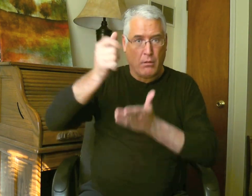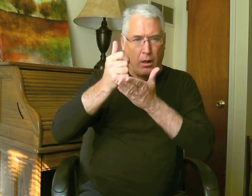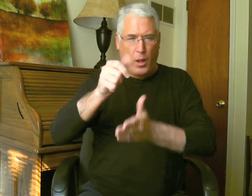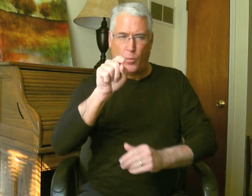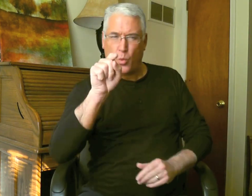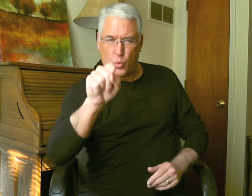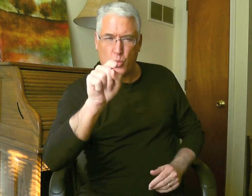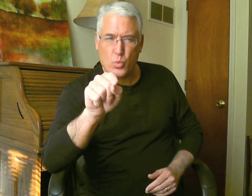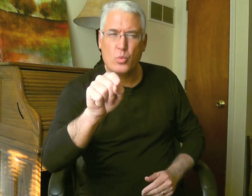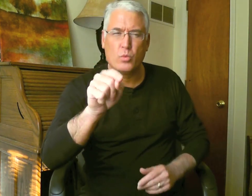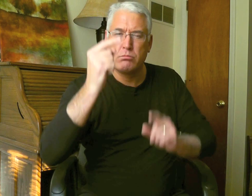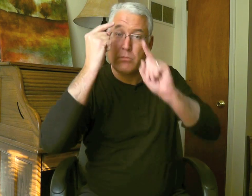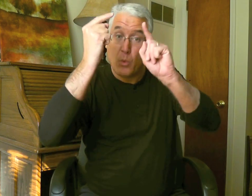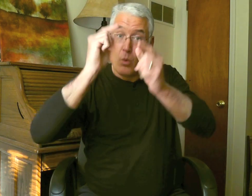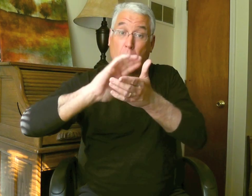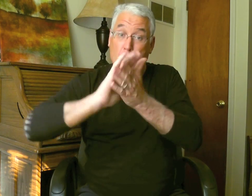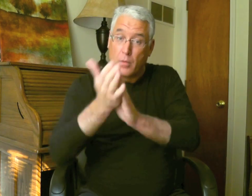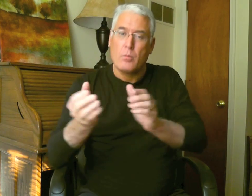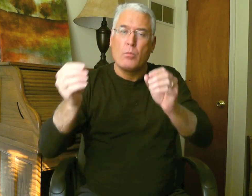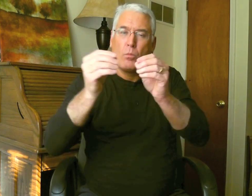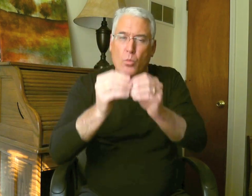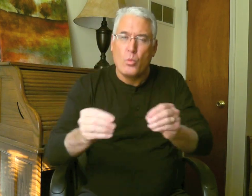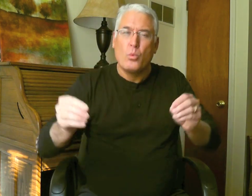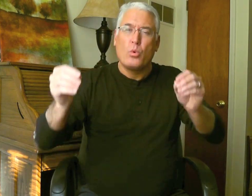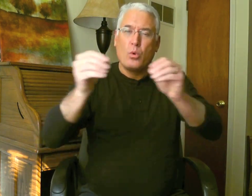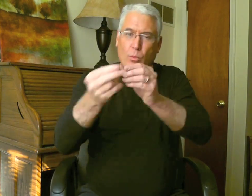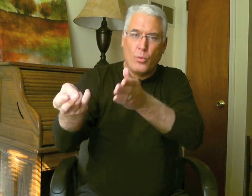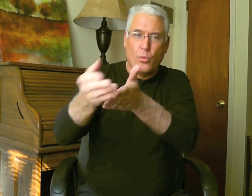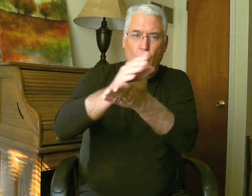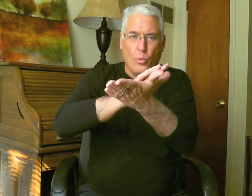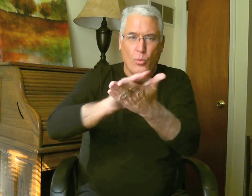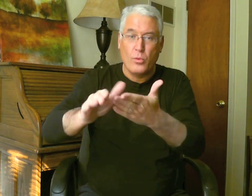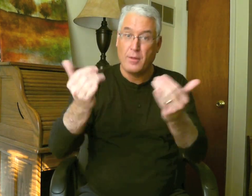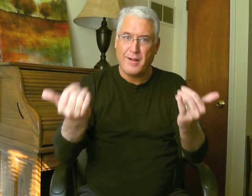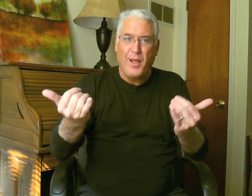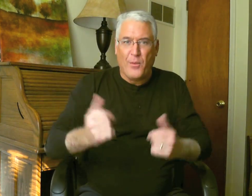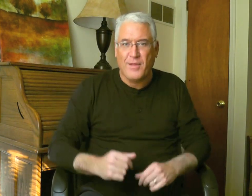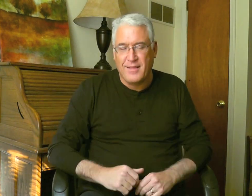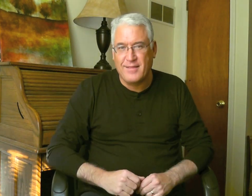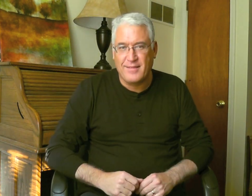pray that God will help you to make a goal to be more and more holy now.